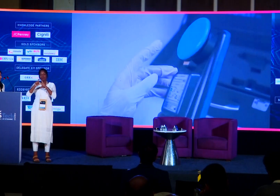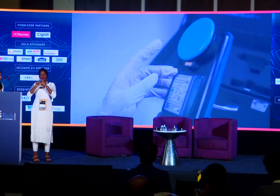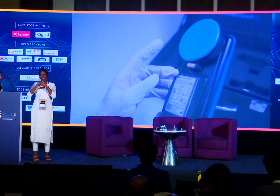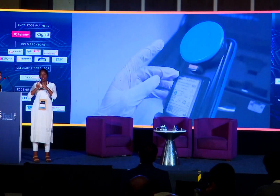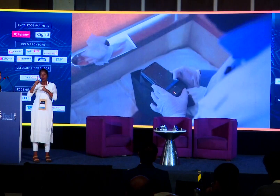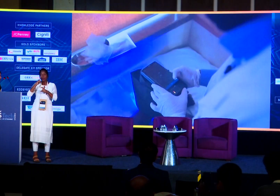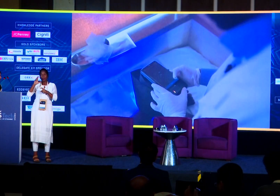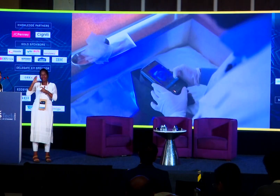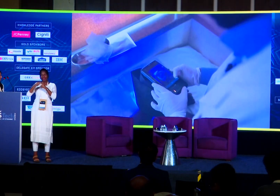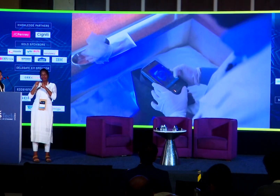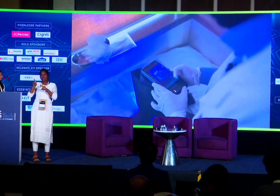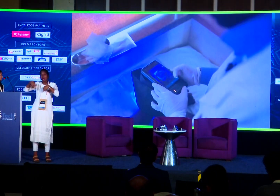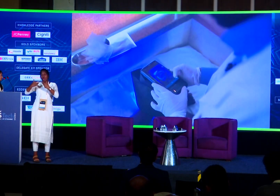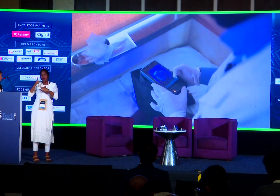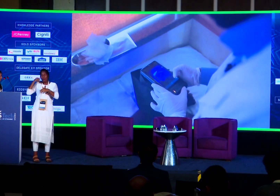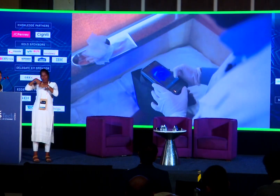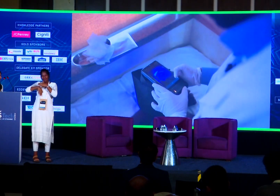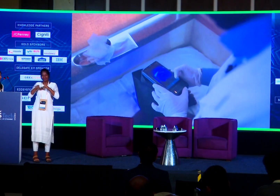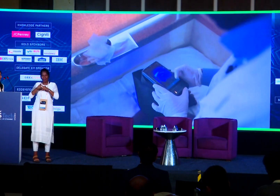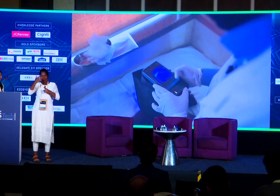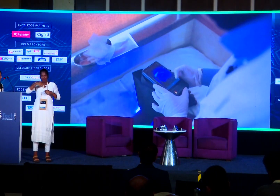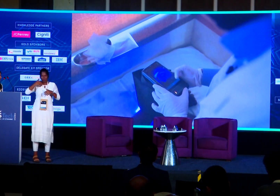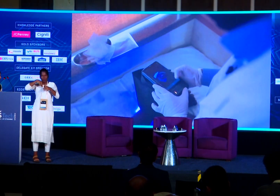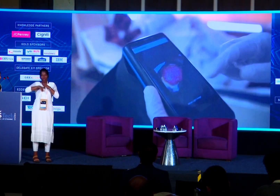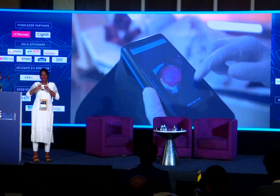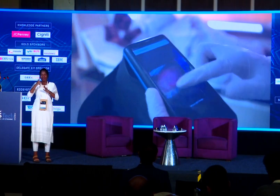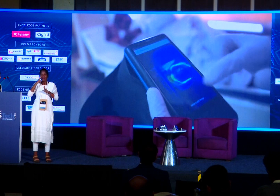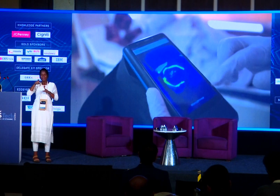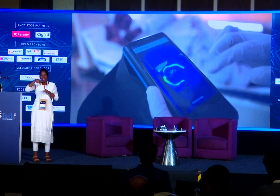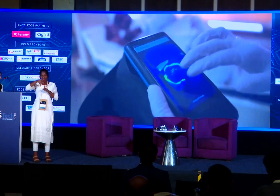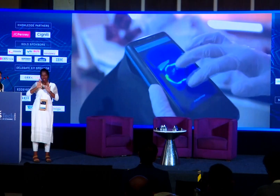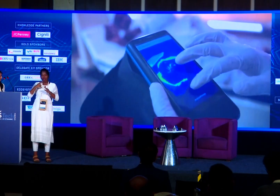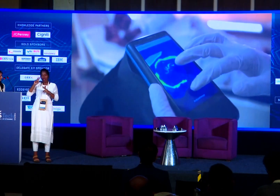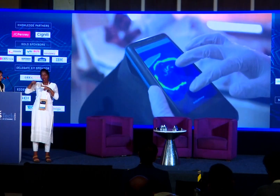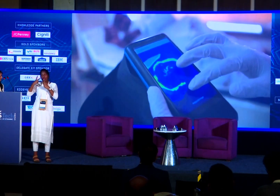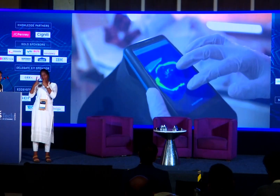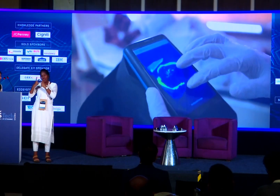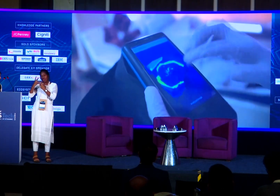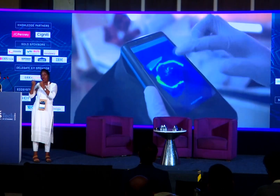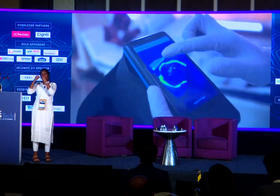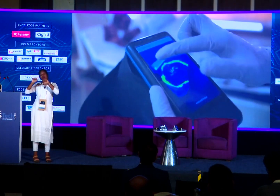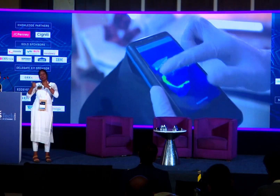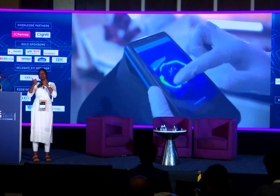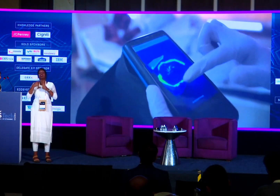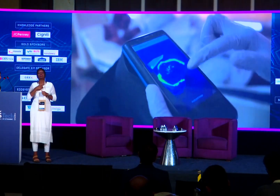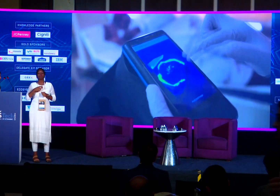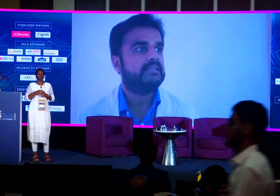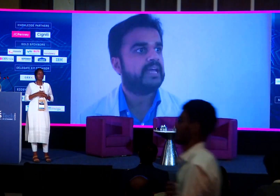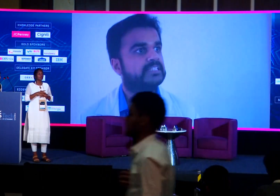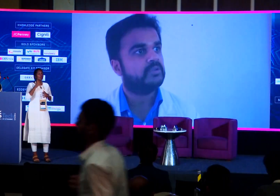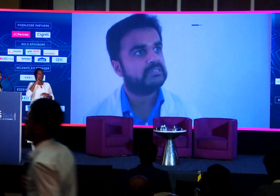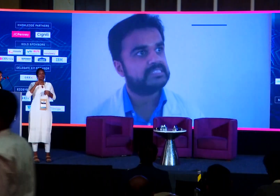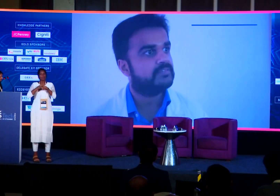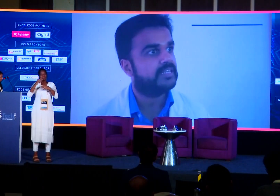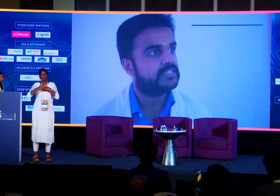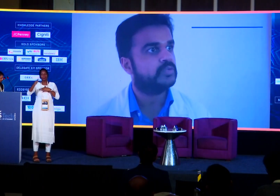detect these invisible bacteria and make them more visible. Before this device, we would actually have to take a biopsy. It might take